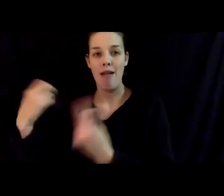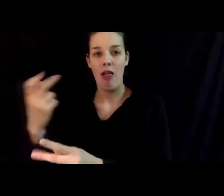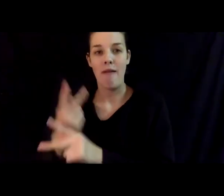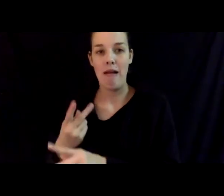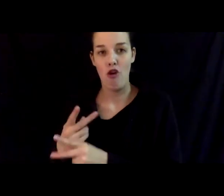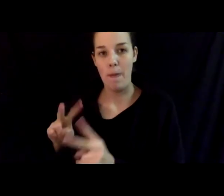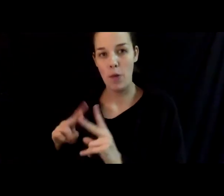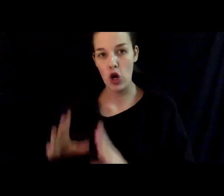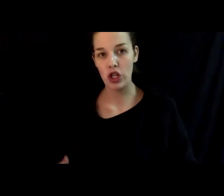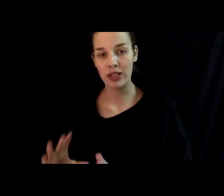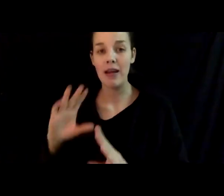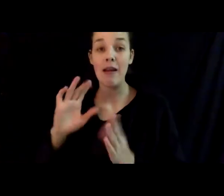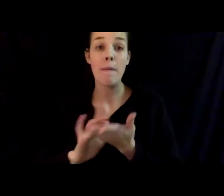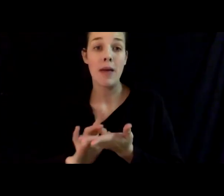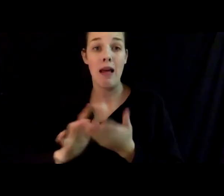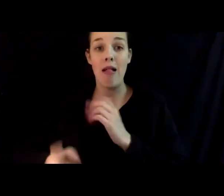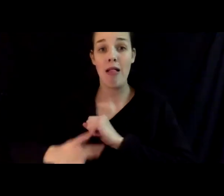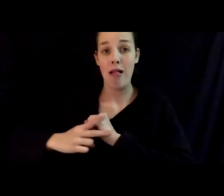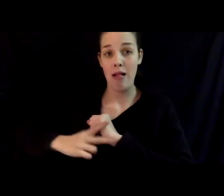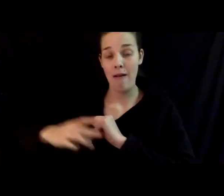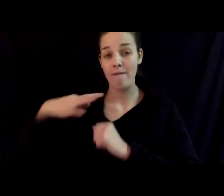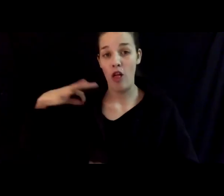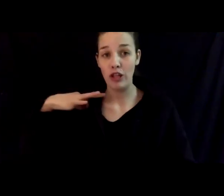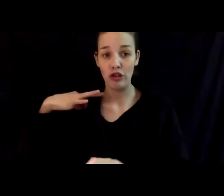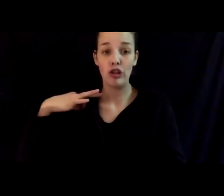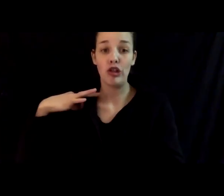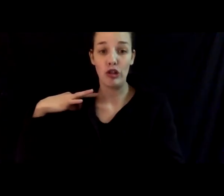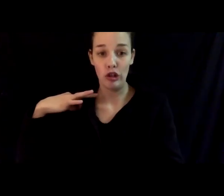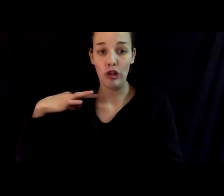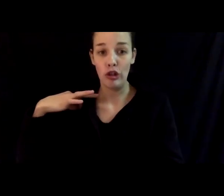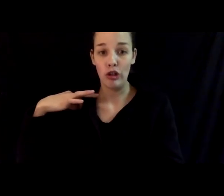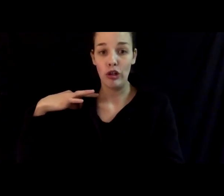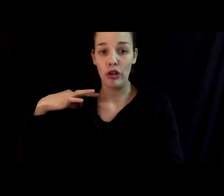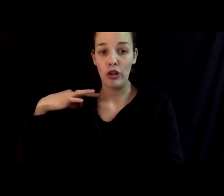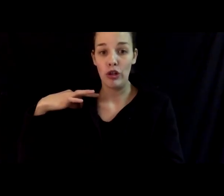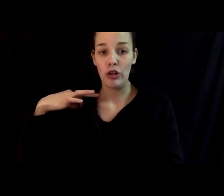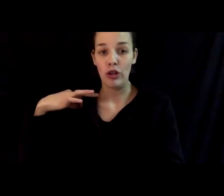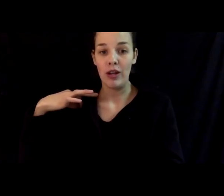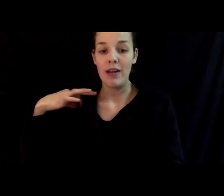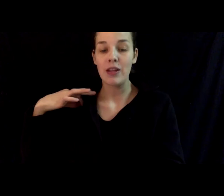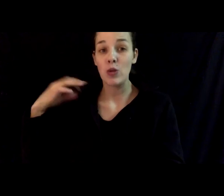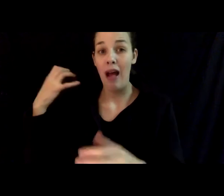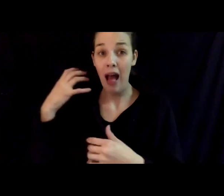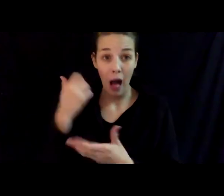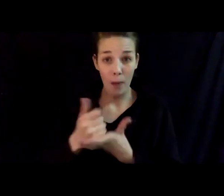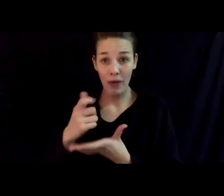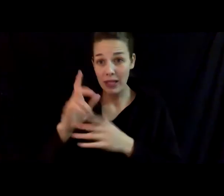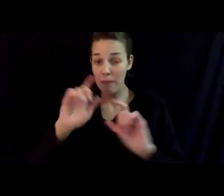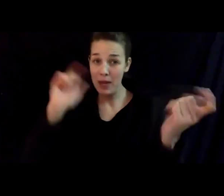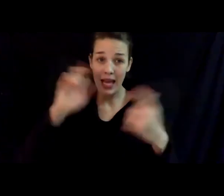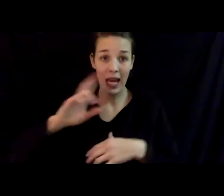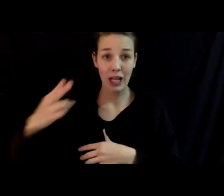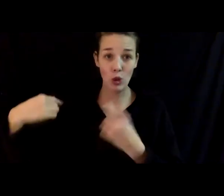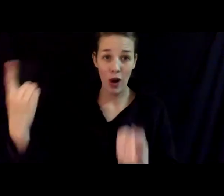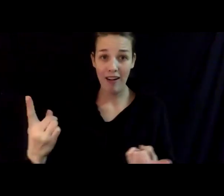and on our Medical Reserve Corps volunteers to help with this massive and historic undertaking. We